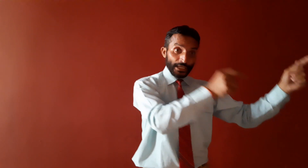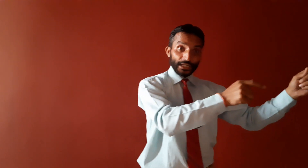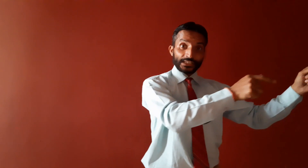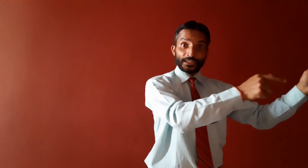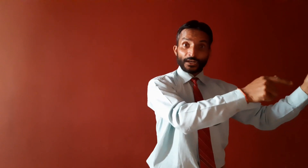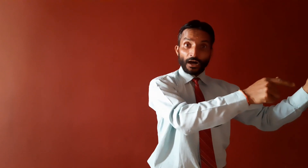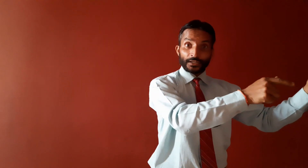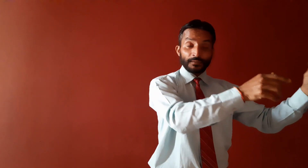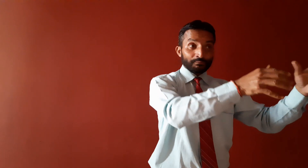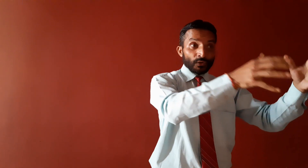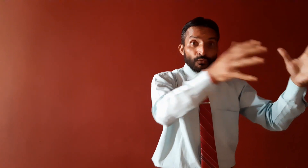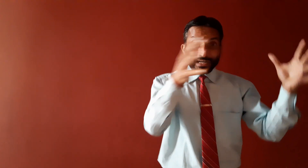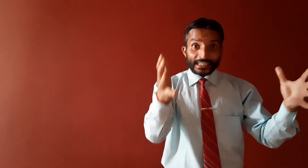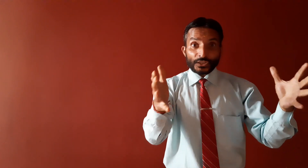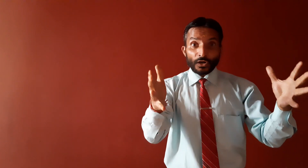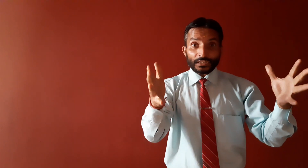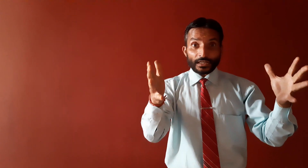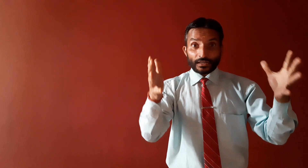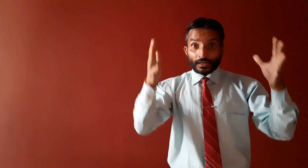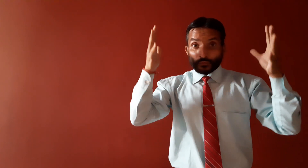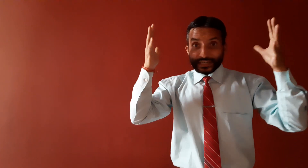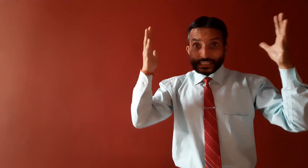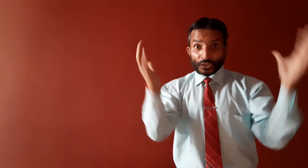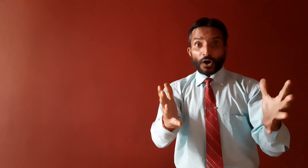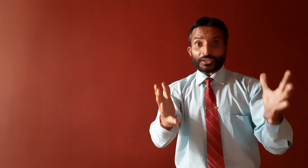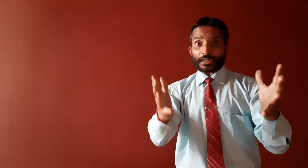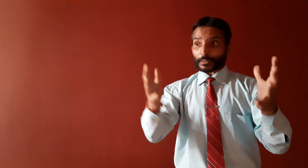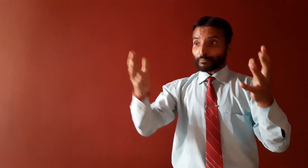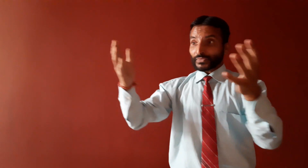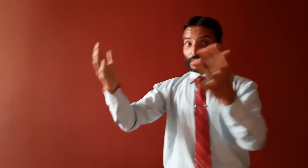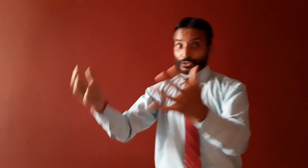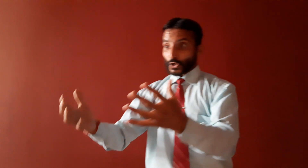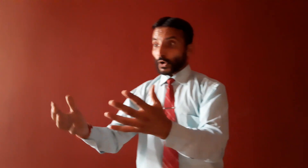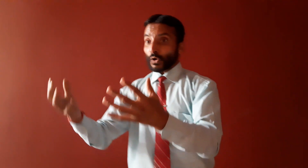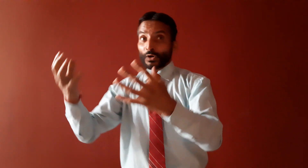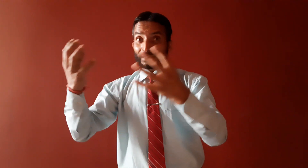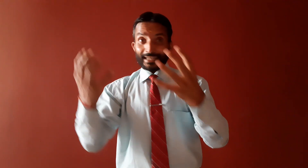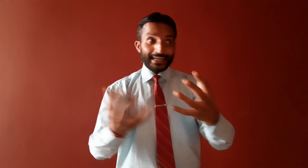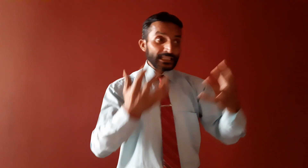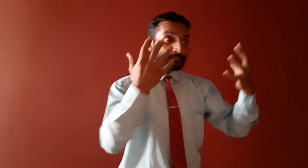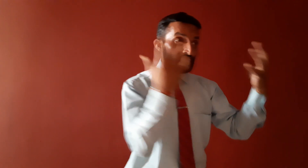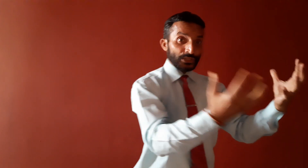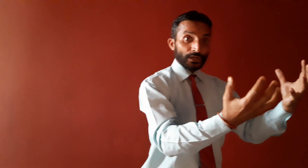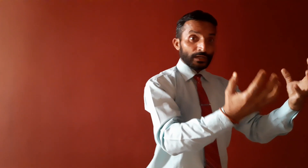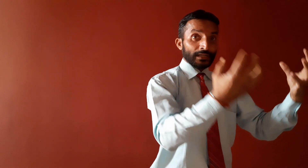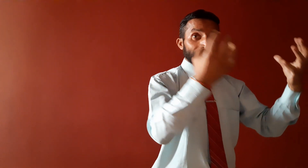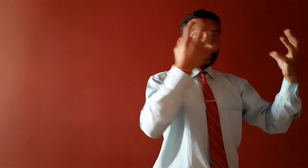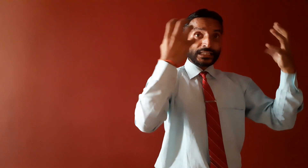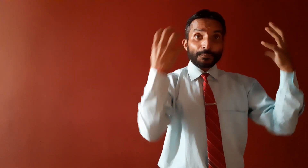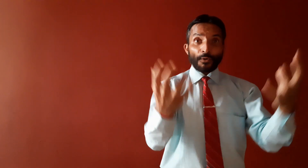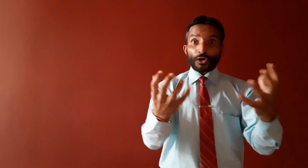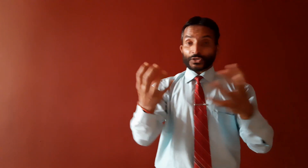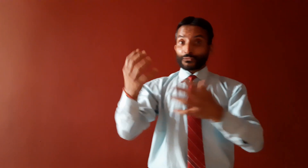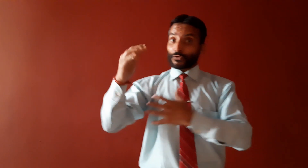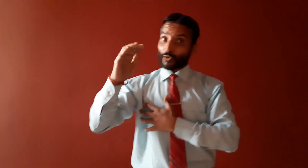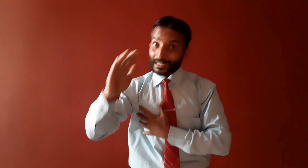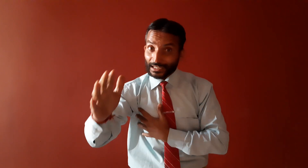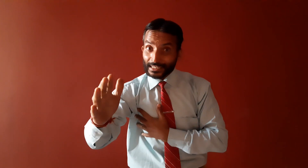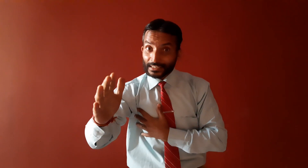he is in a garden. What he saw there? What he saw there? He saw, there is a pitcher. There is a pot. The water is